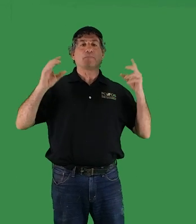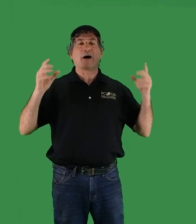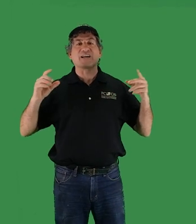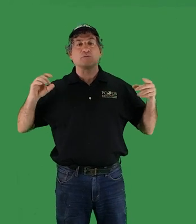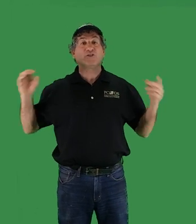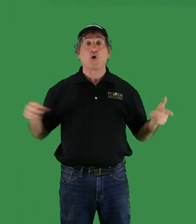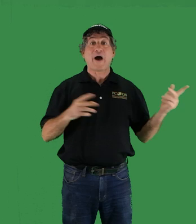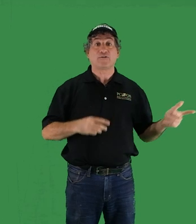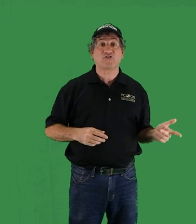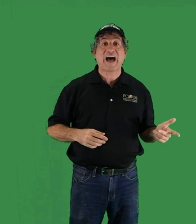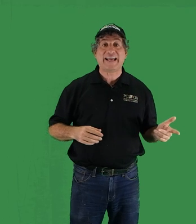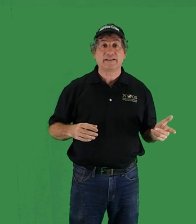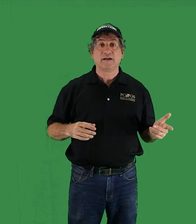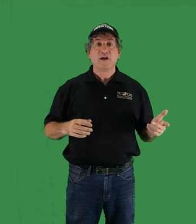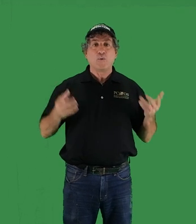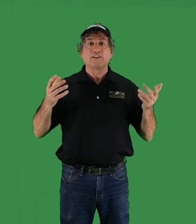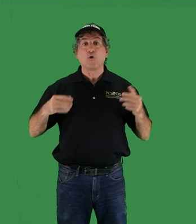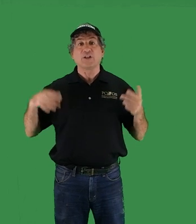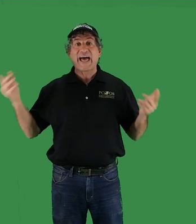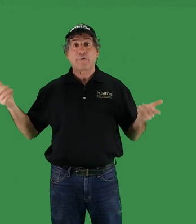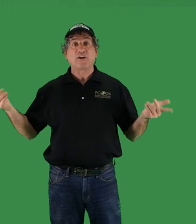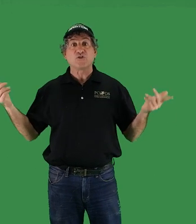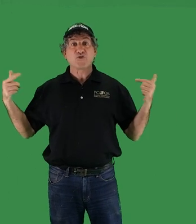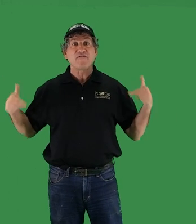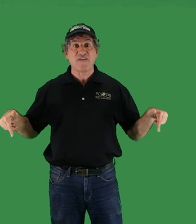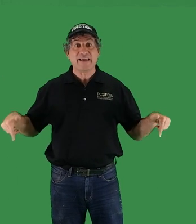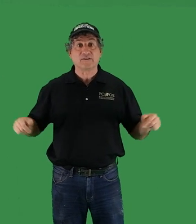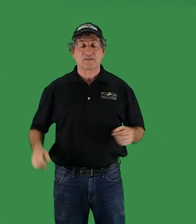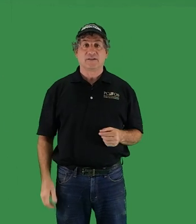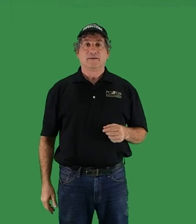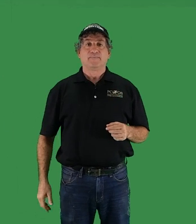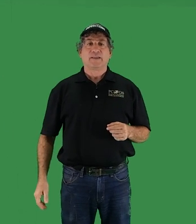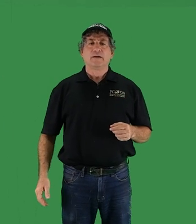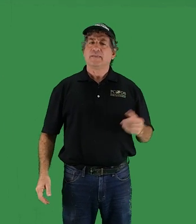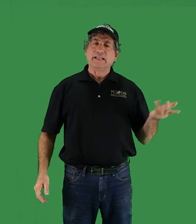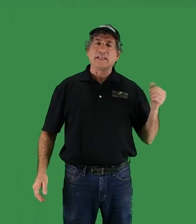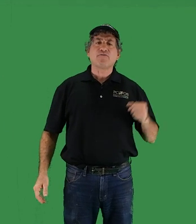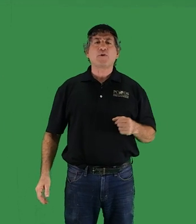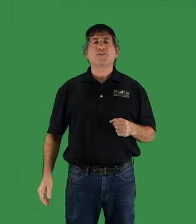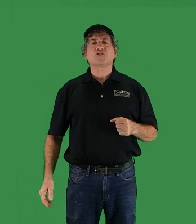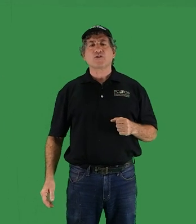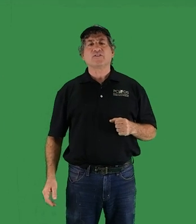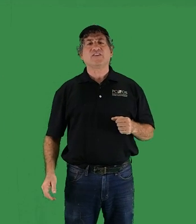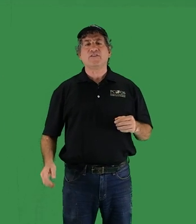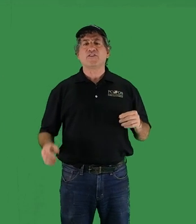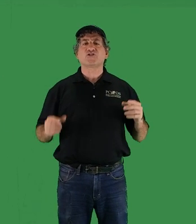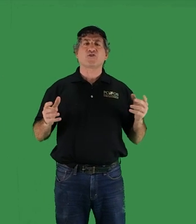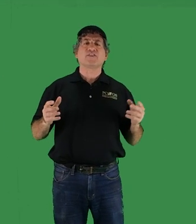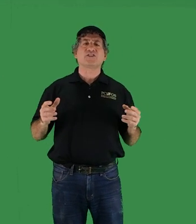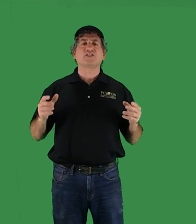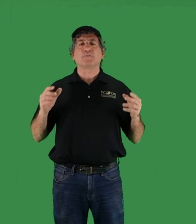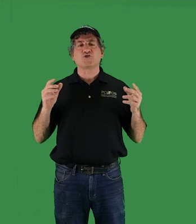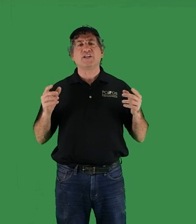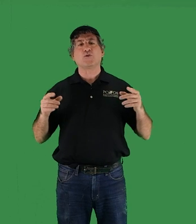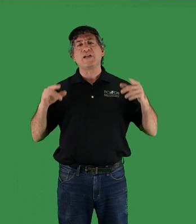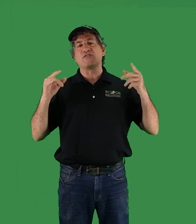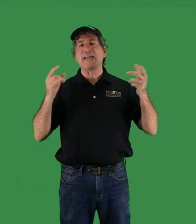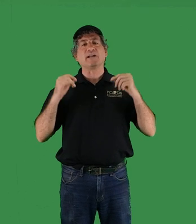impossible to go outside and when local agriculture fails. They live with the certainty that the services and machinery they can